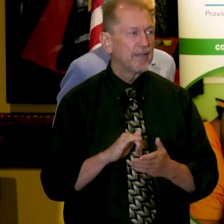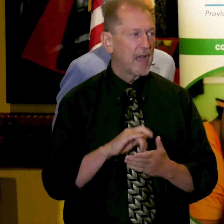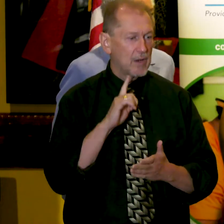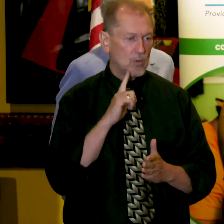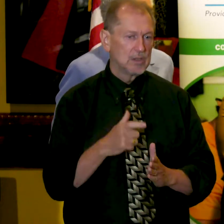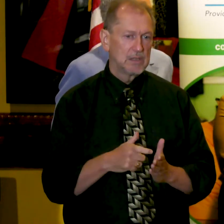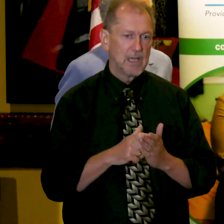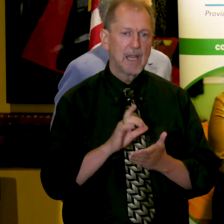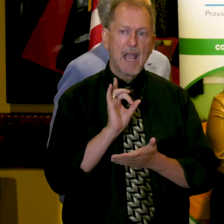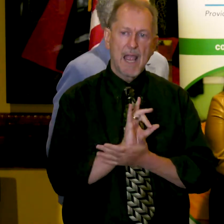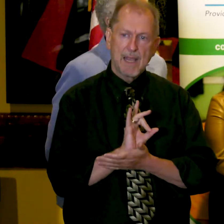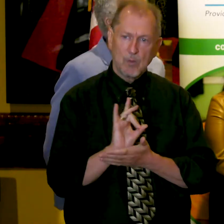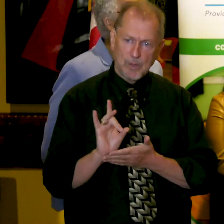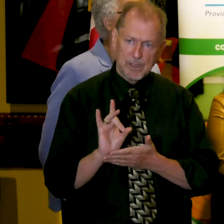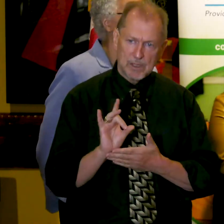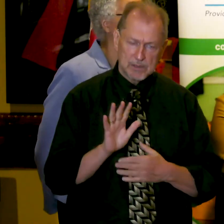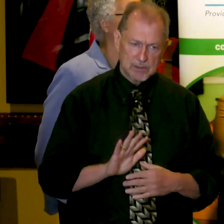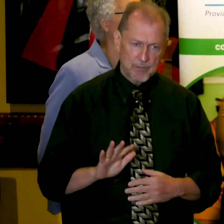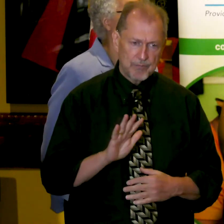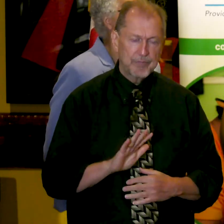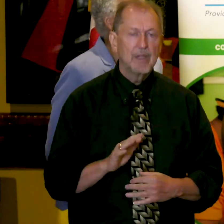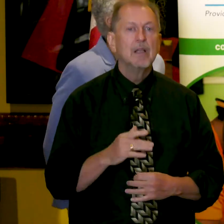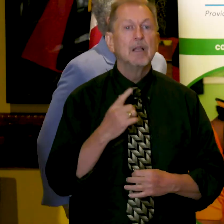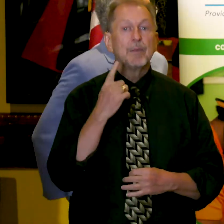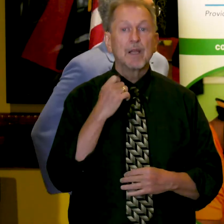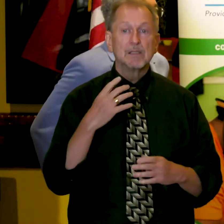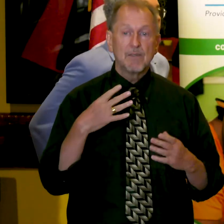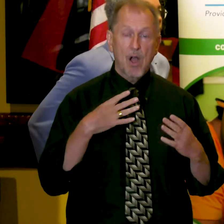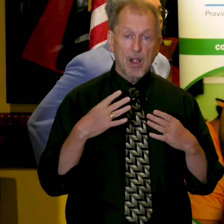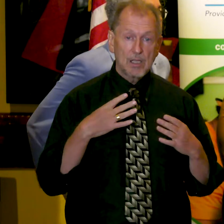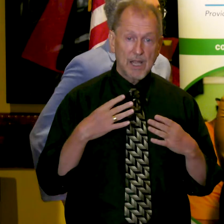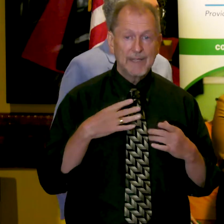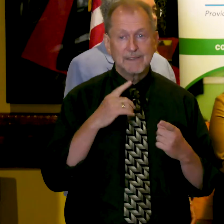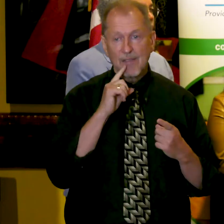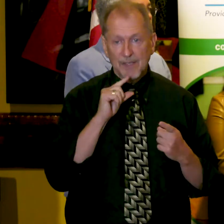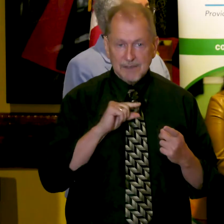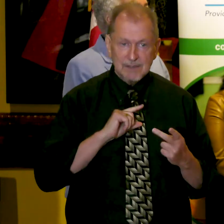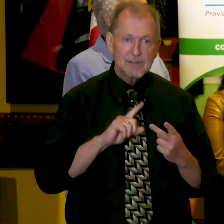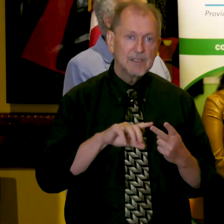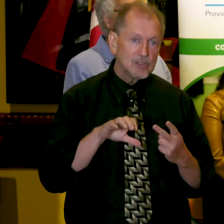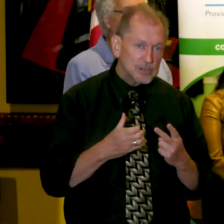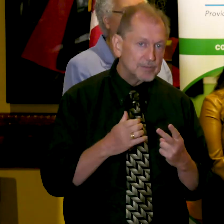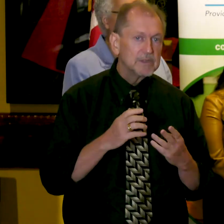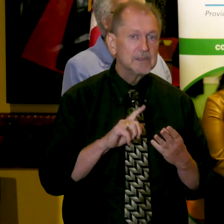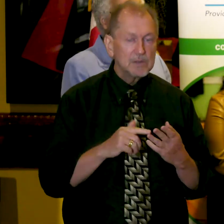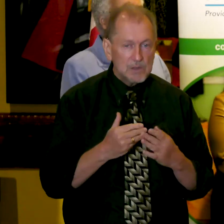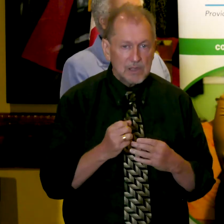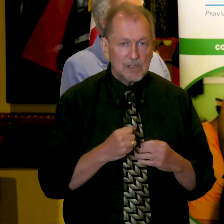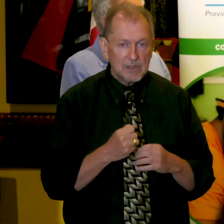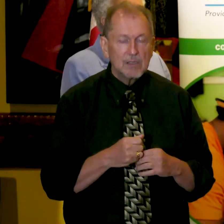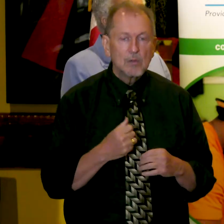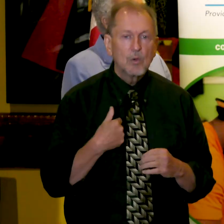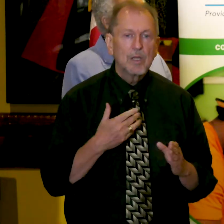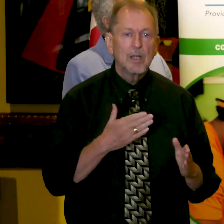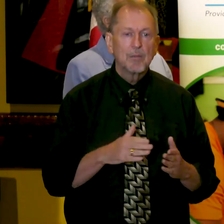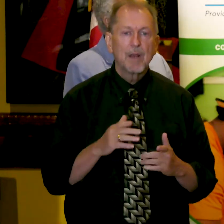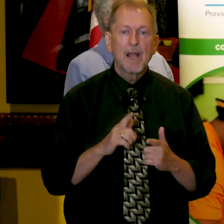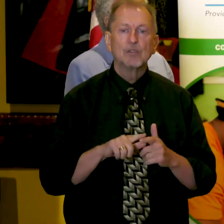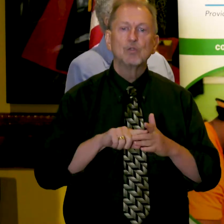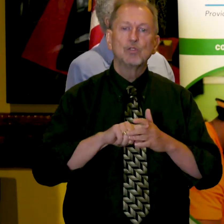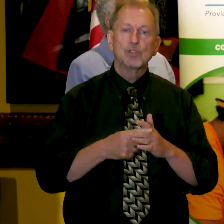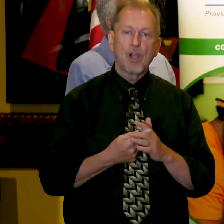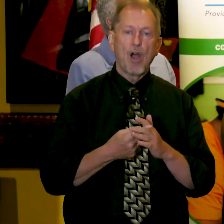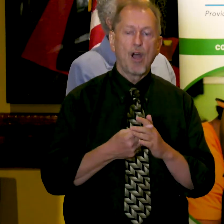eight weeks or so. And because of the holidays, we plan on notifying businesses in in